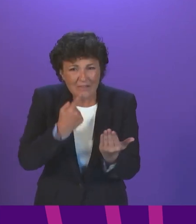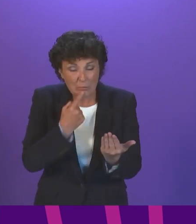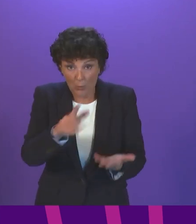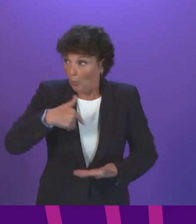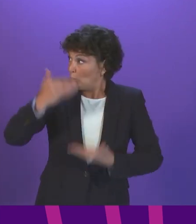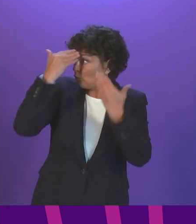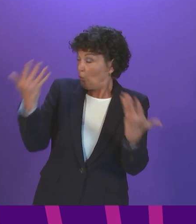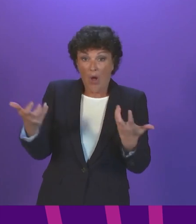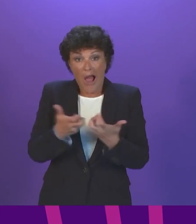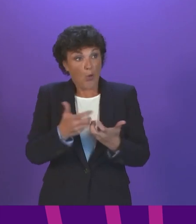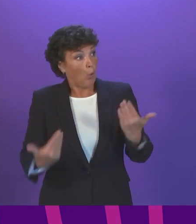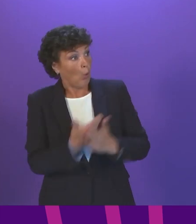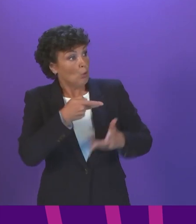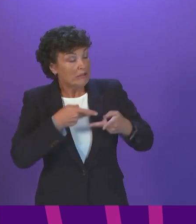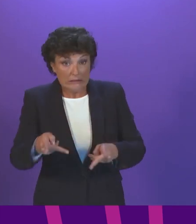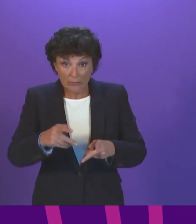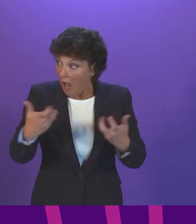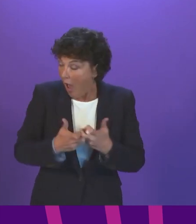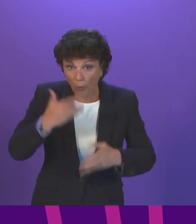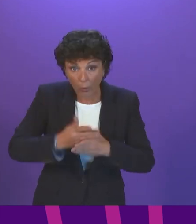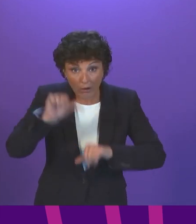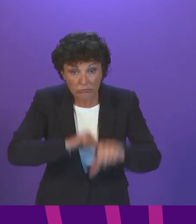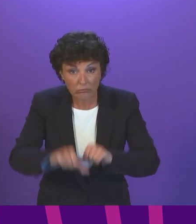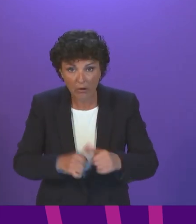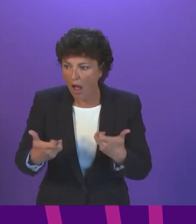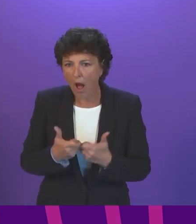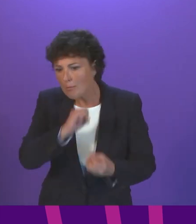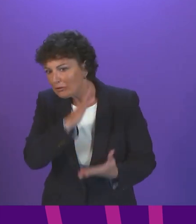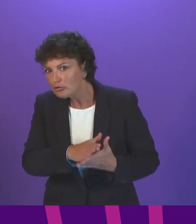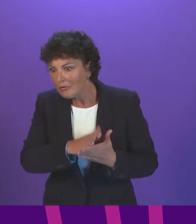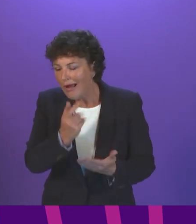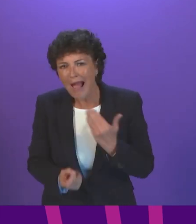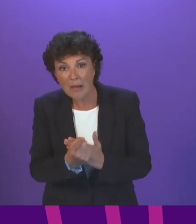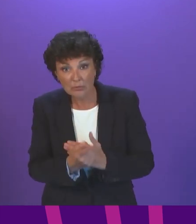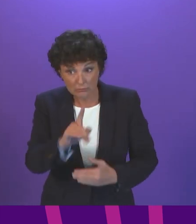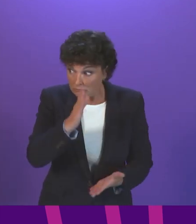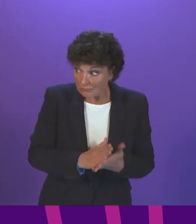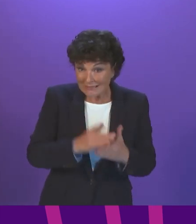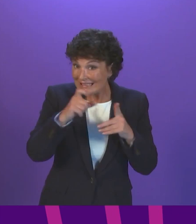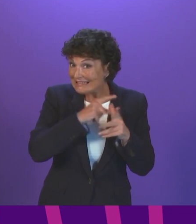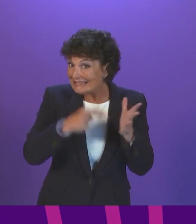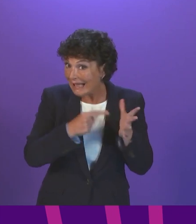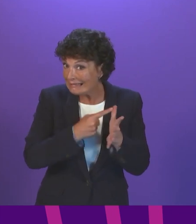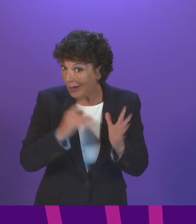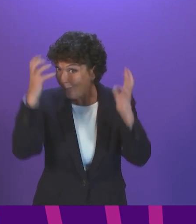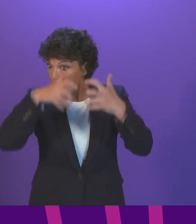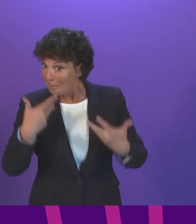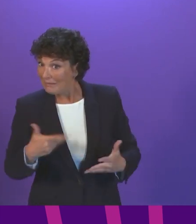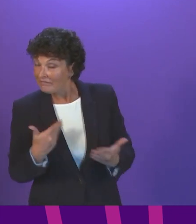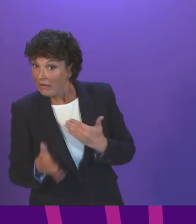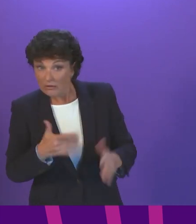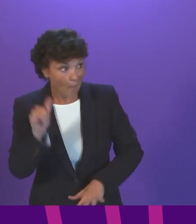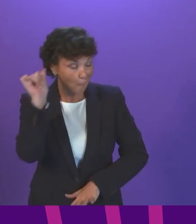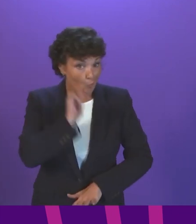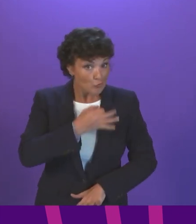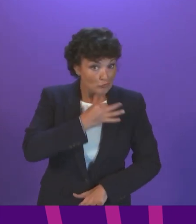scheme will be administered or enforced. We don't know if the data concerns have been fixed. We don't know if fraud risks